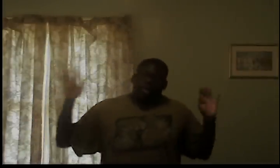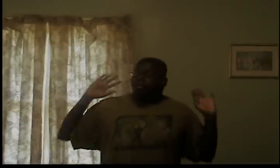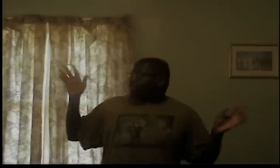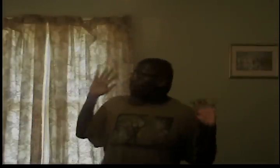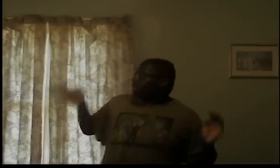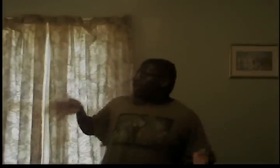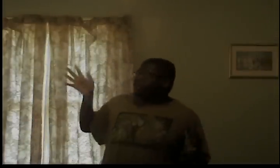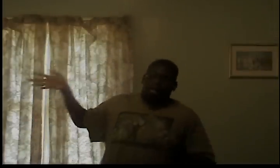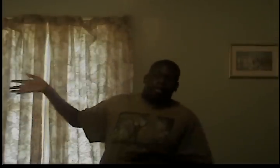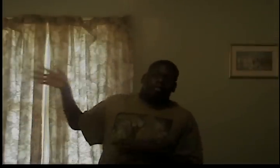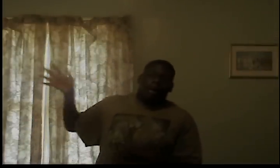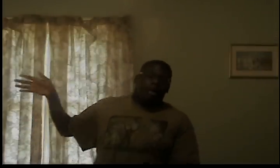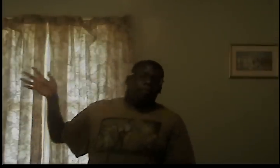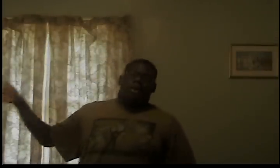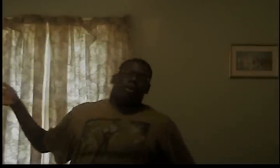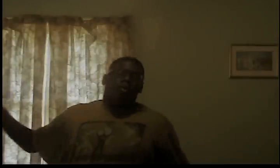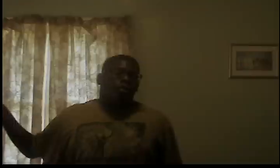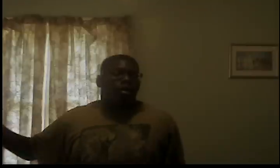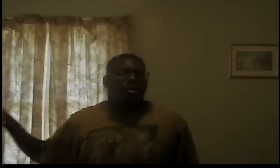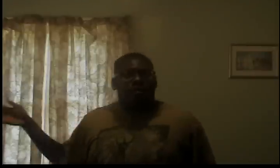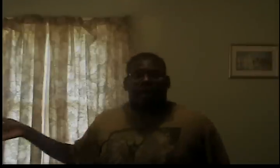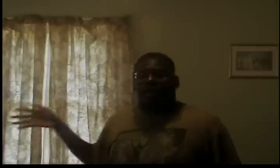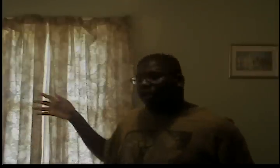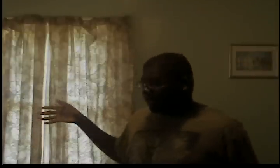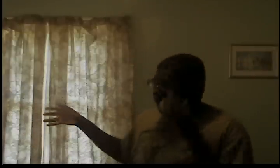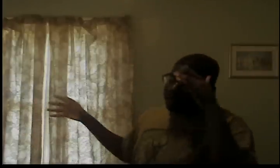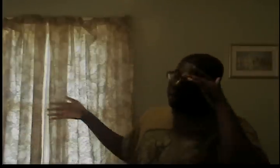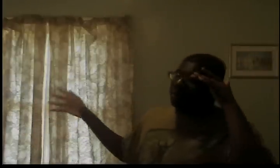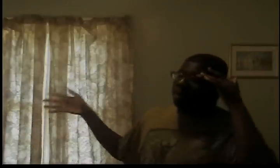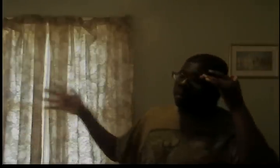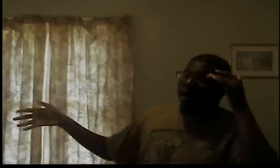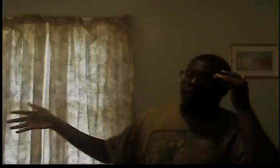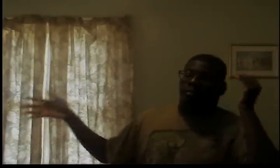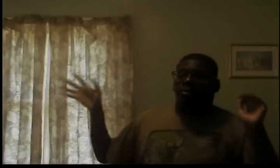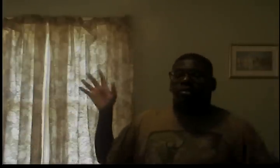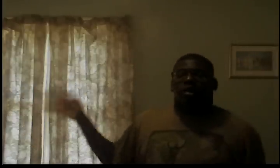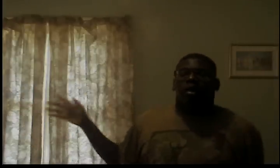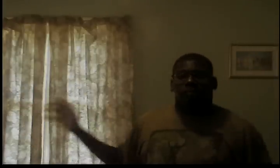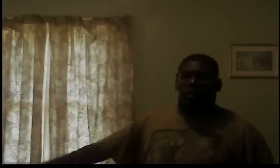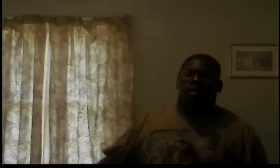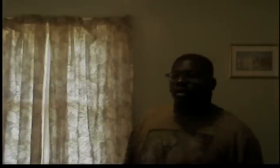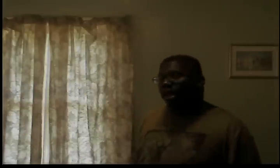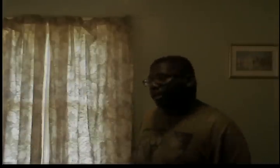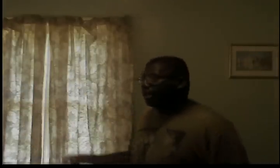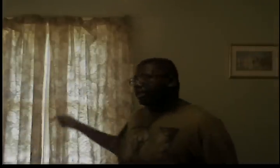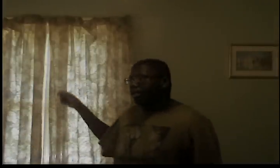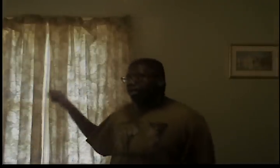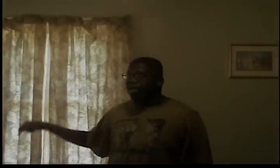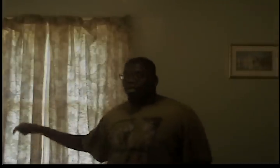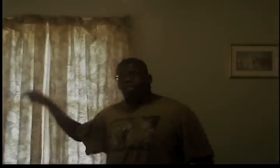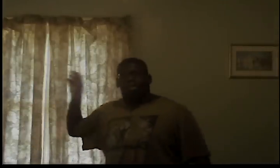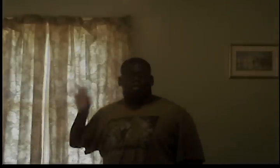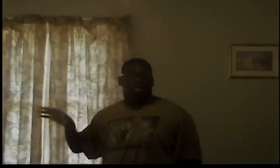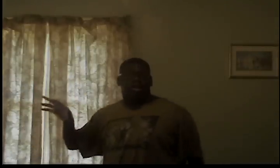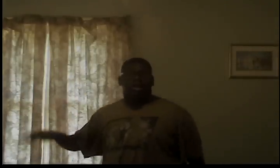if little timmy's getting his behind beat over in the back of the goddamn boy's bathroom losing all his money just got his head dumped in the toilet with a swirling